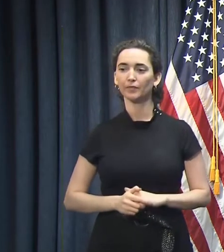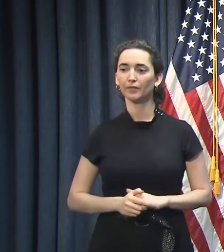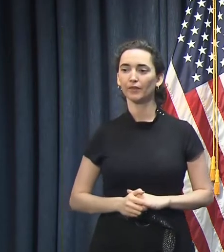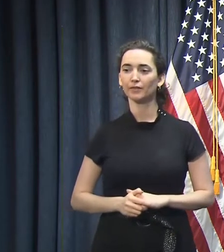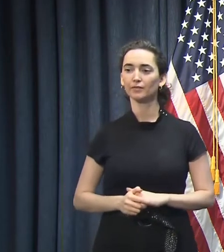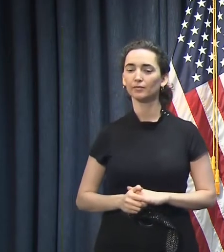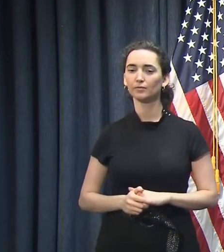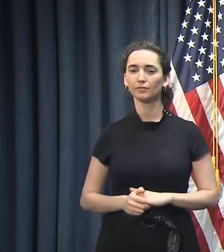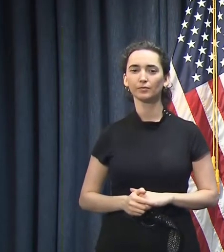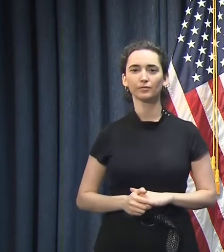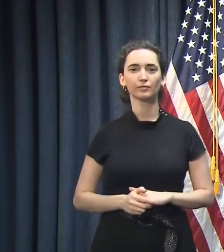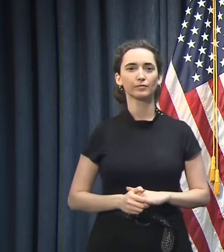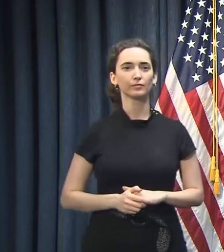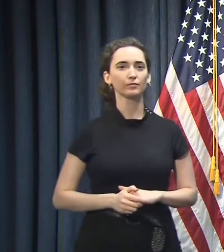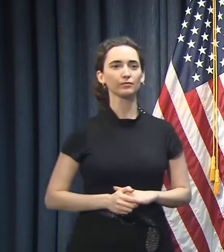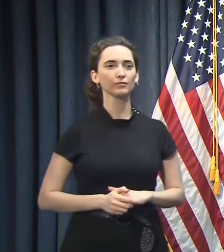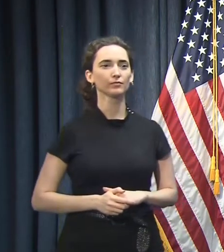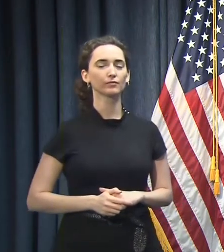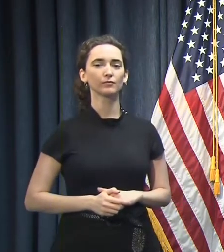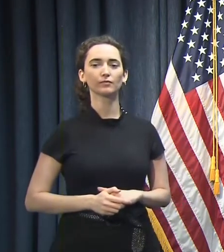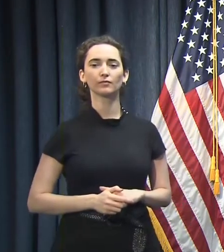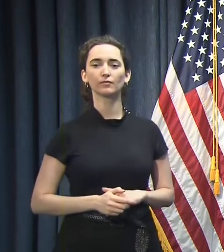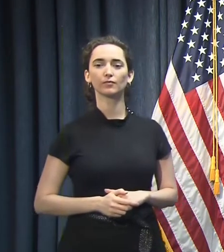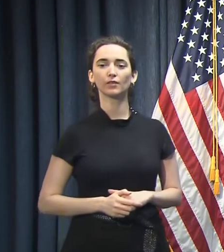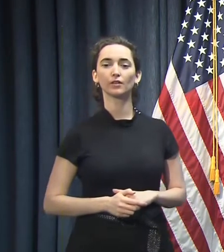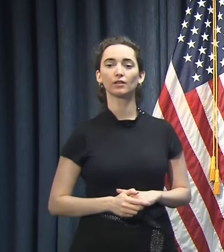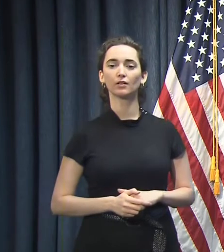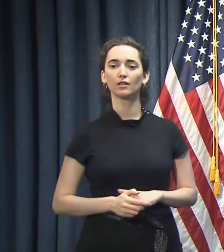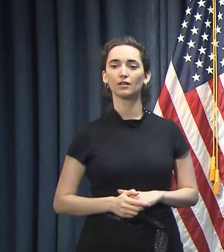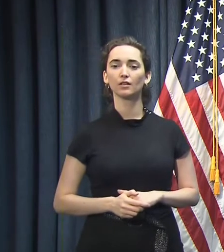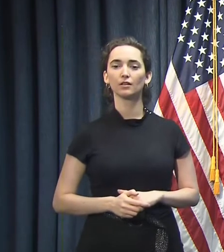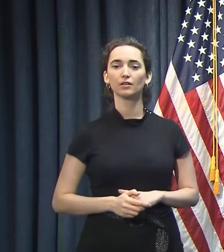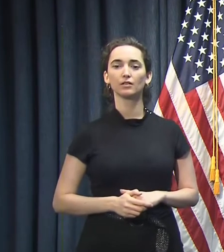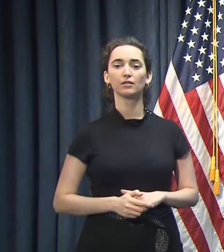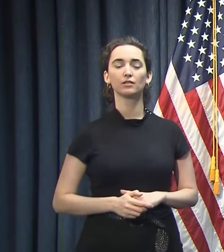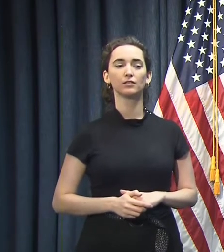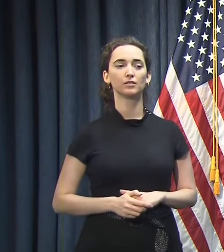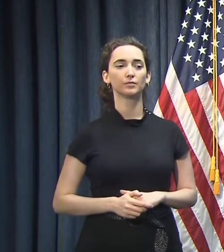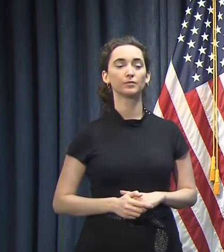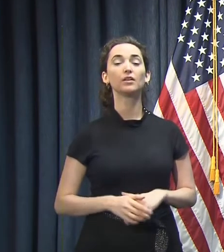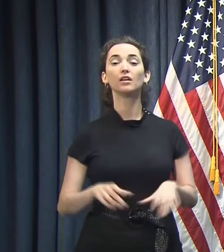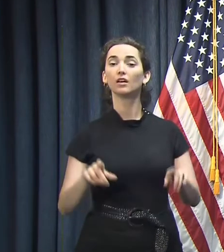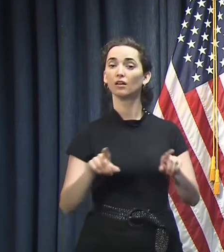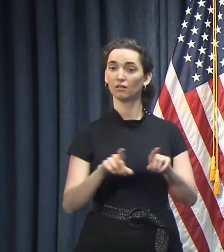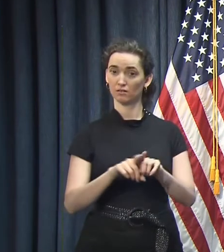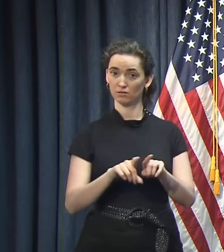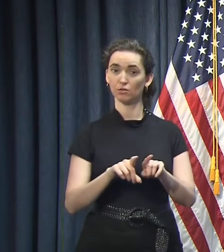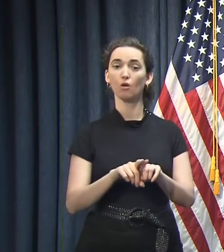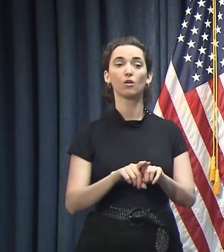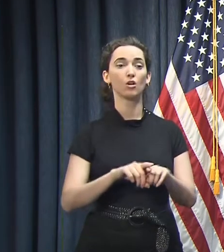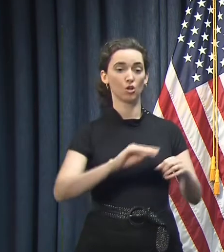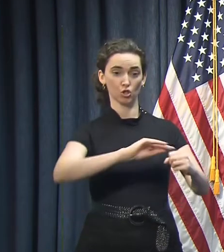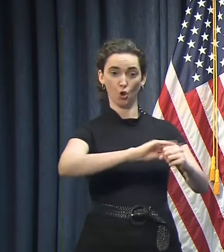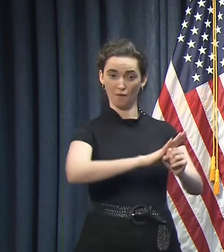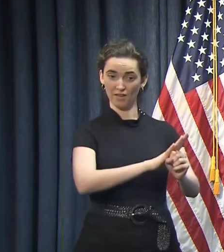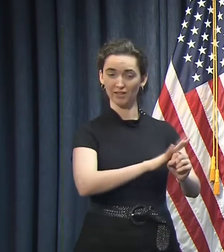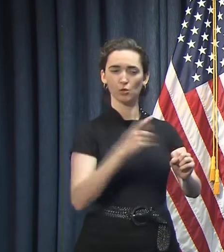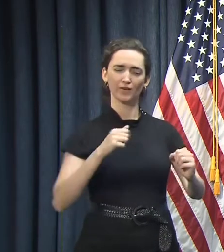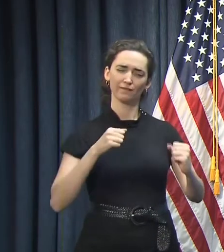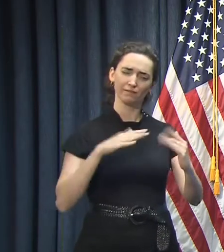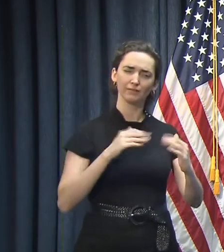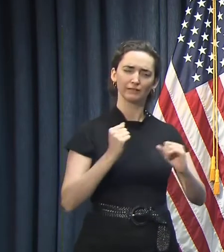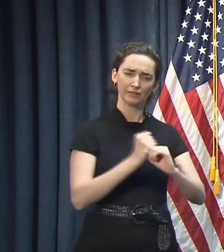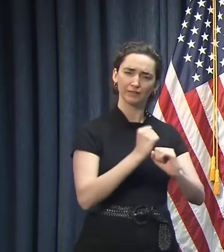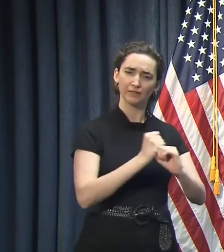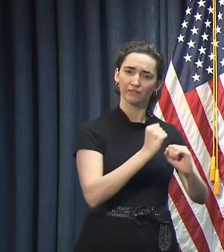We've also had many generous donations throughout the course of our efforts to respond to COVID